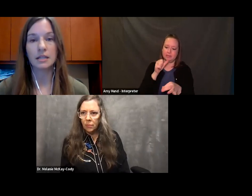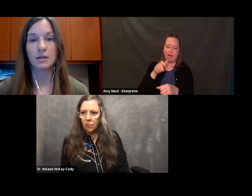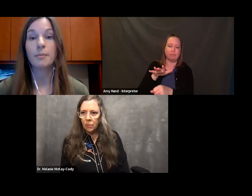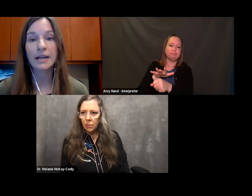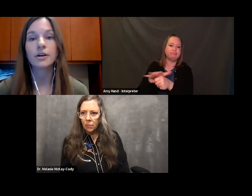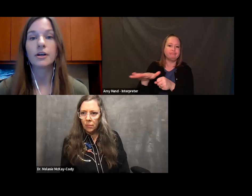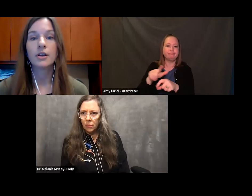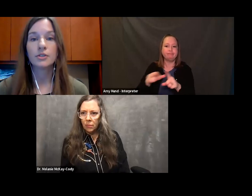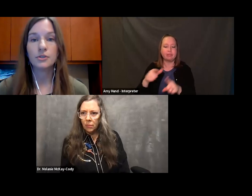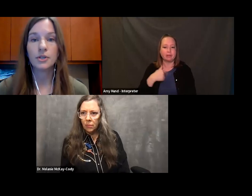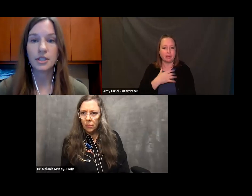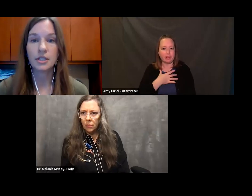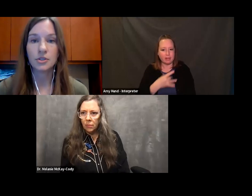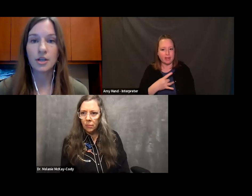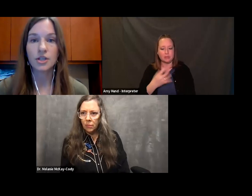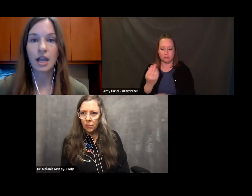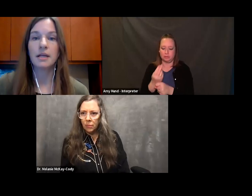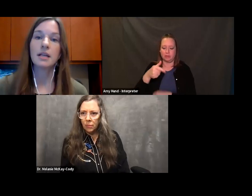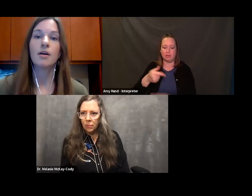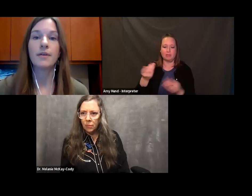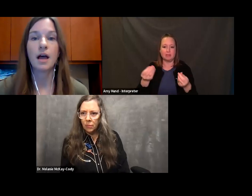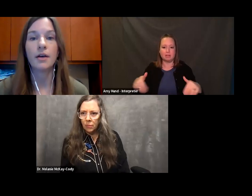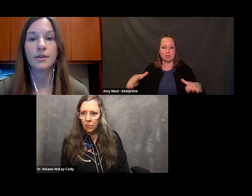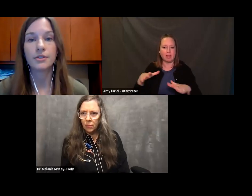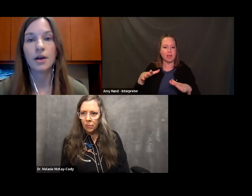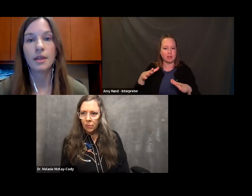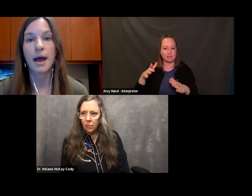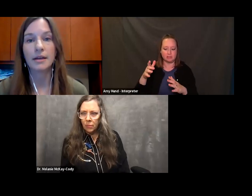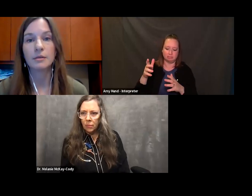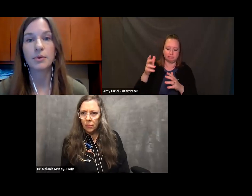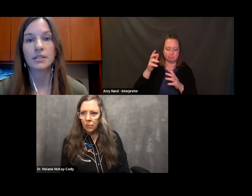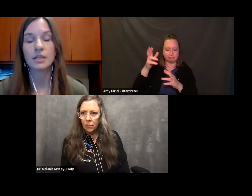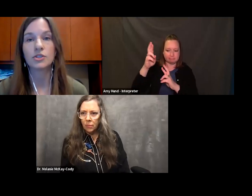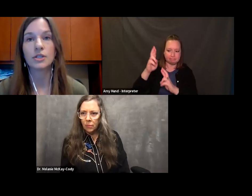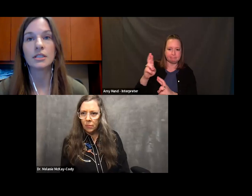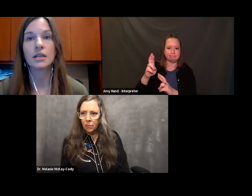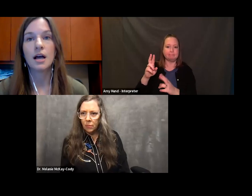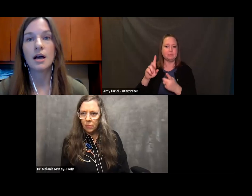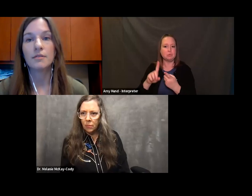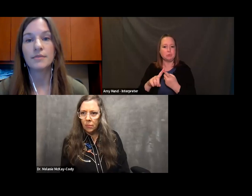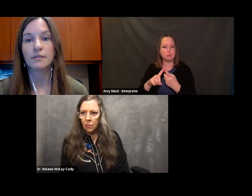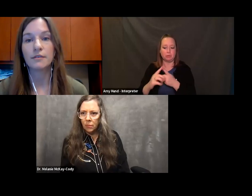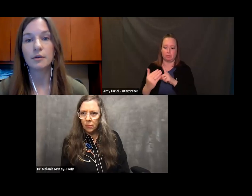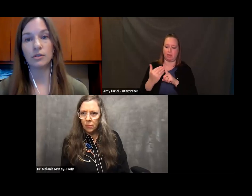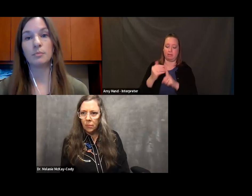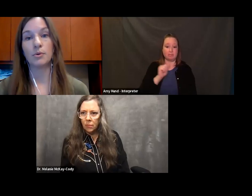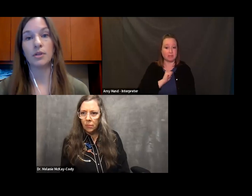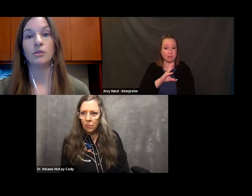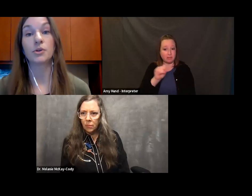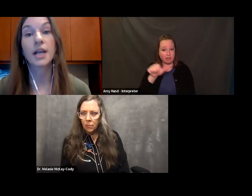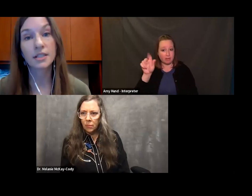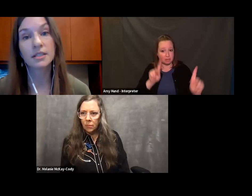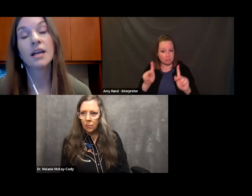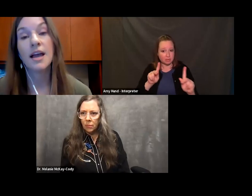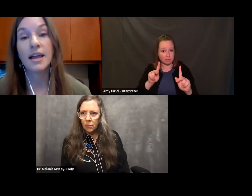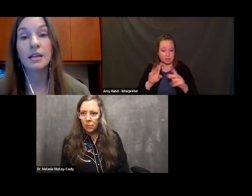as a reminder to continue to educate myself and others on the past and present histories of Native communities, both